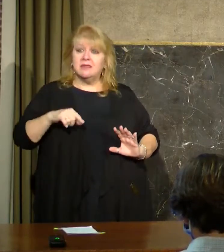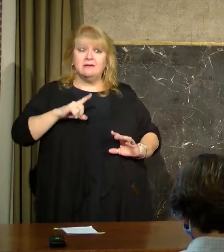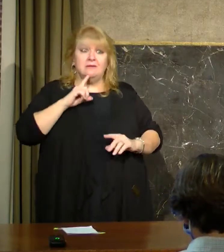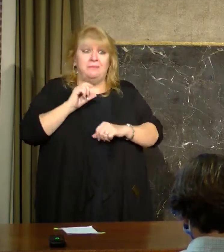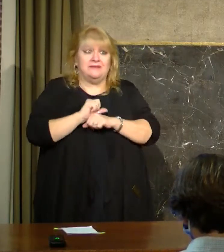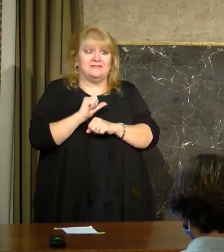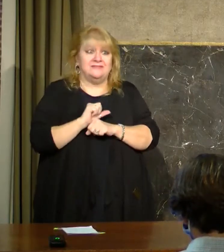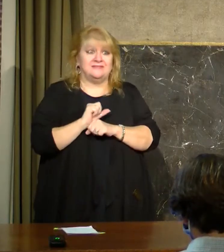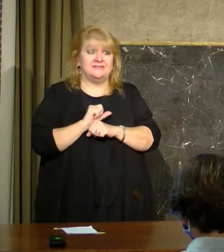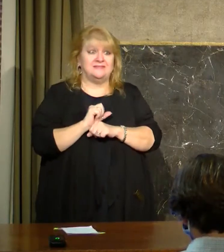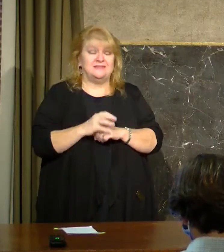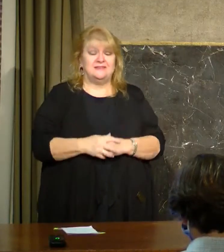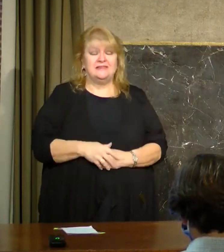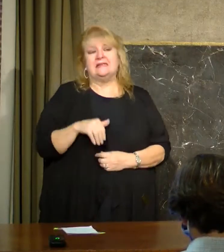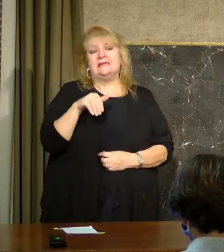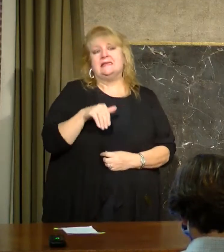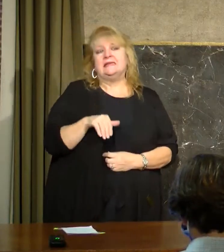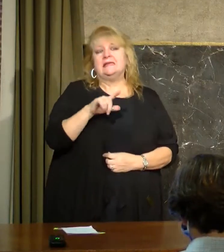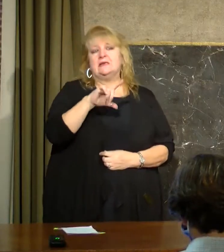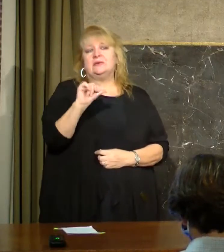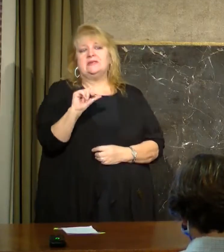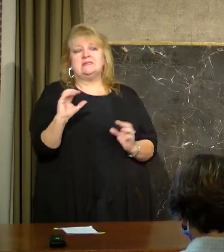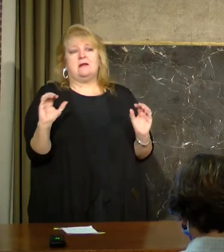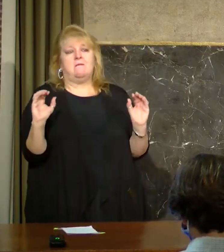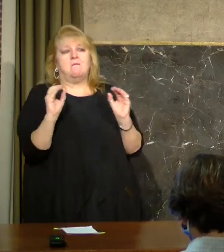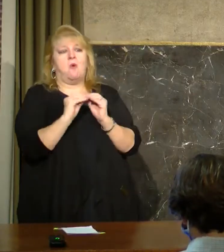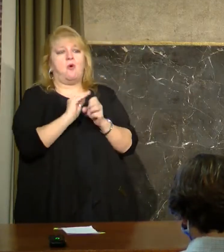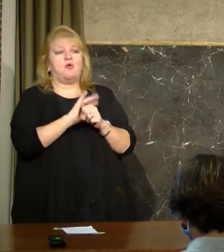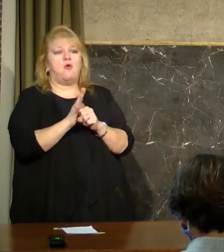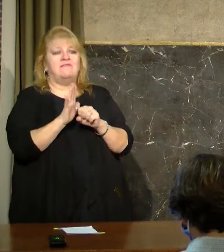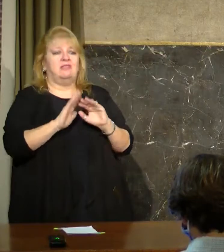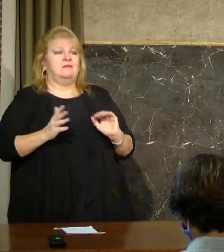There's more COVID in our state right now than ever before.